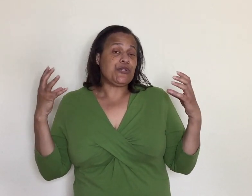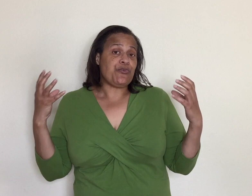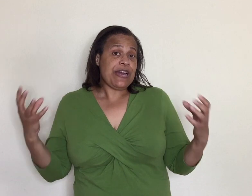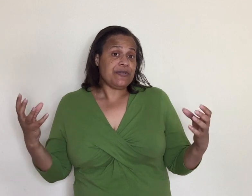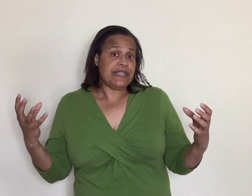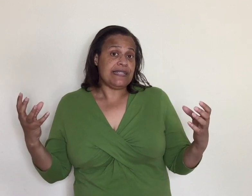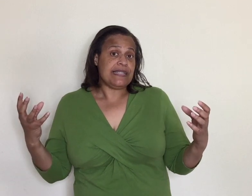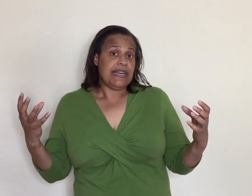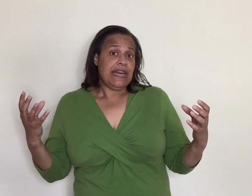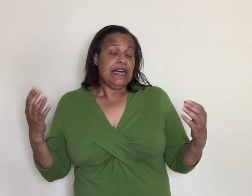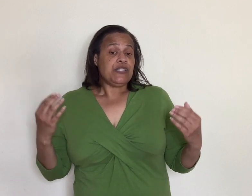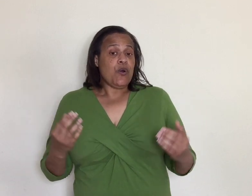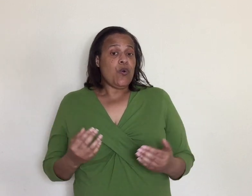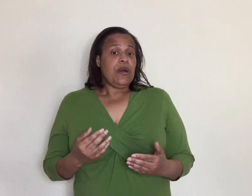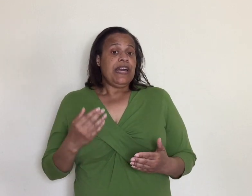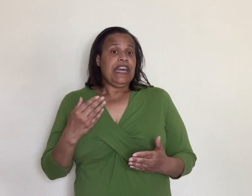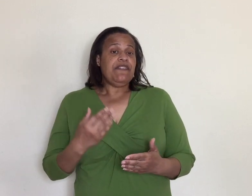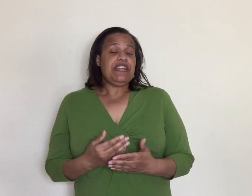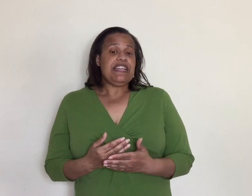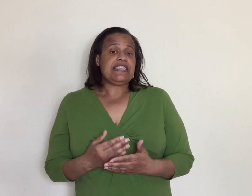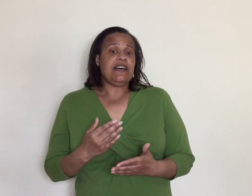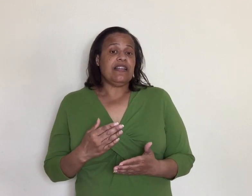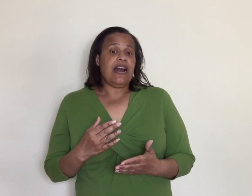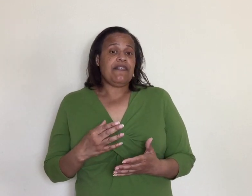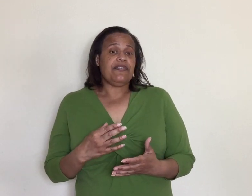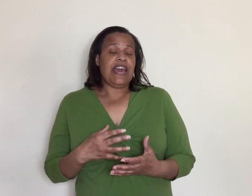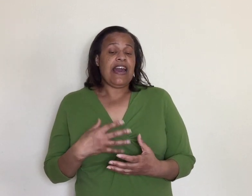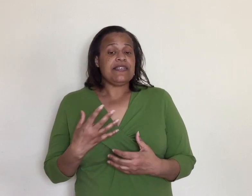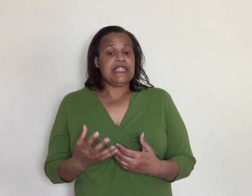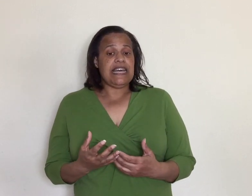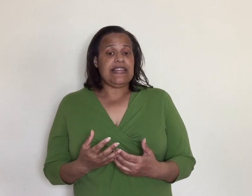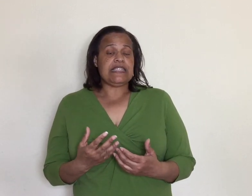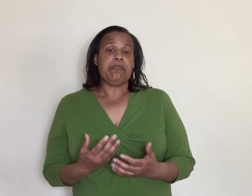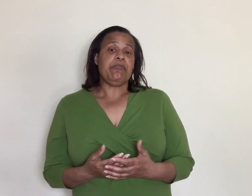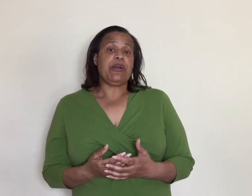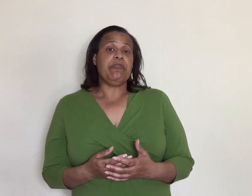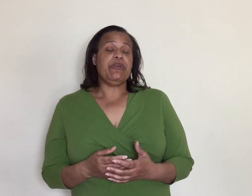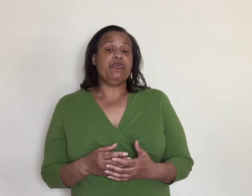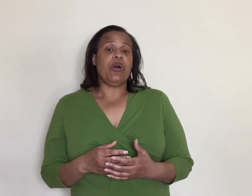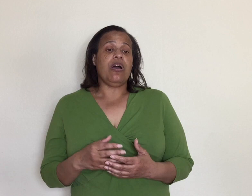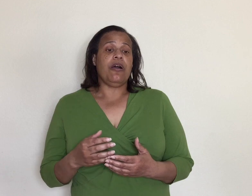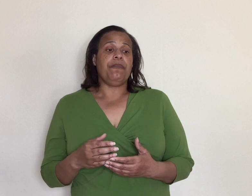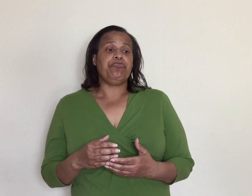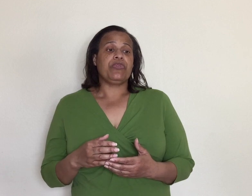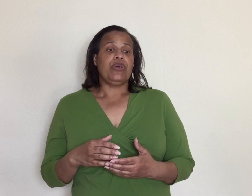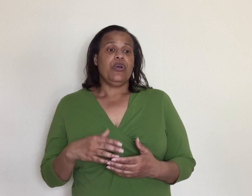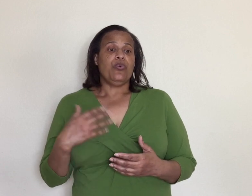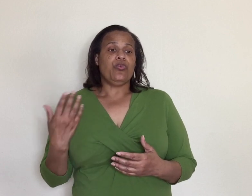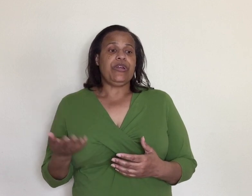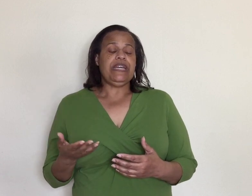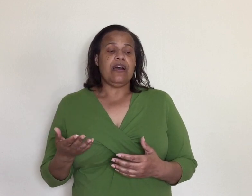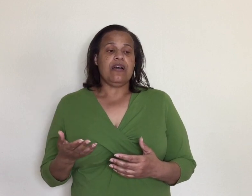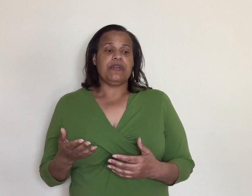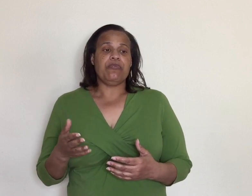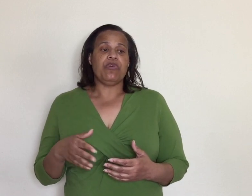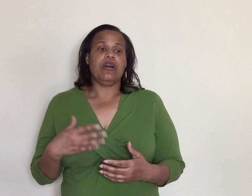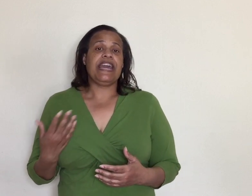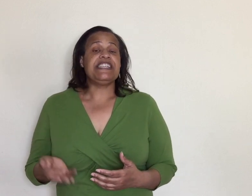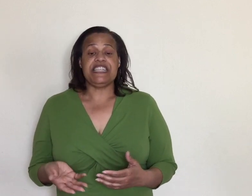surroundings so even it is up they have said that some people can be um re um can catch it